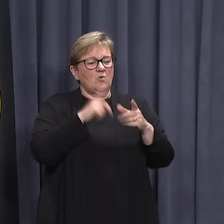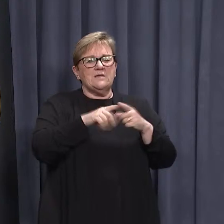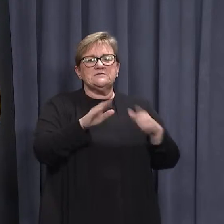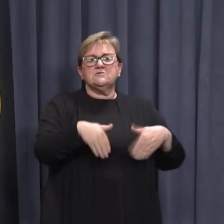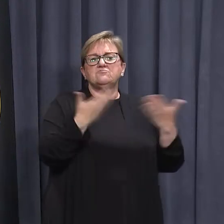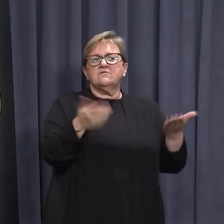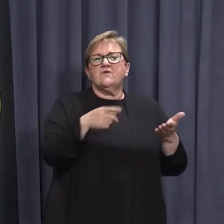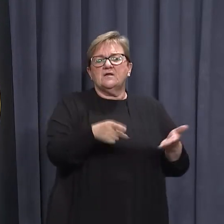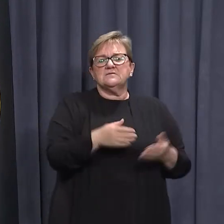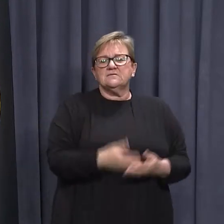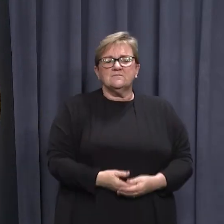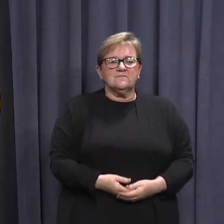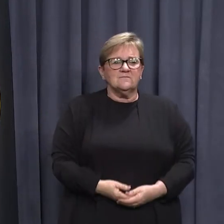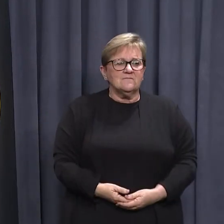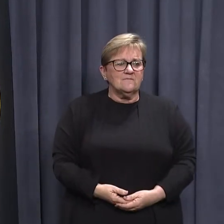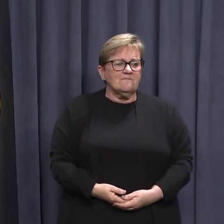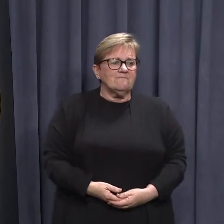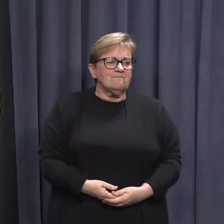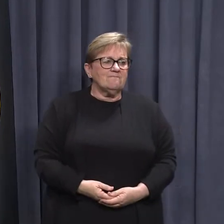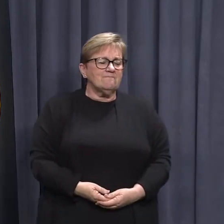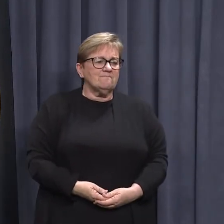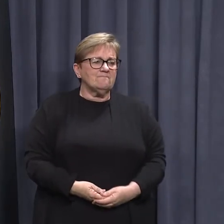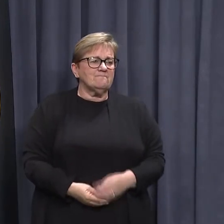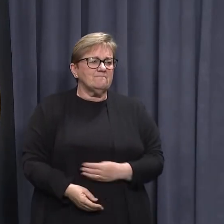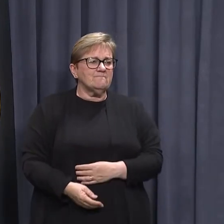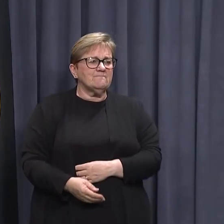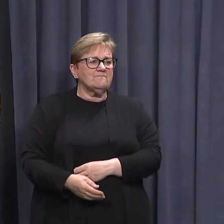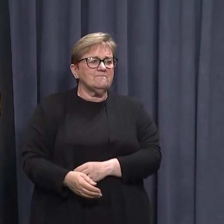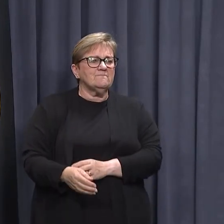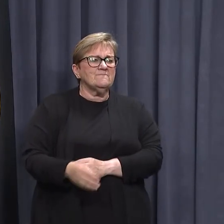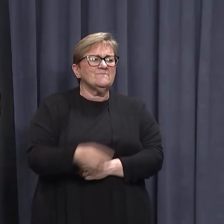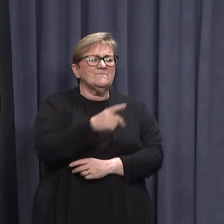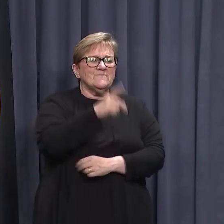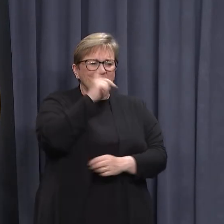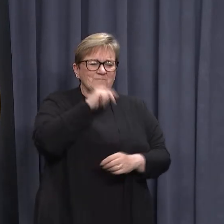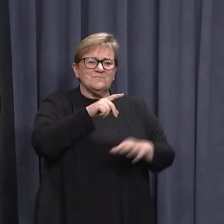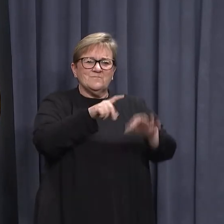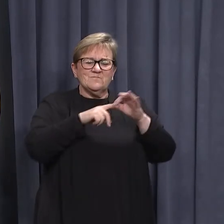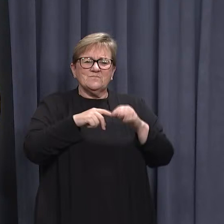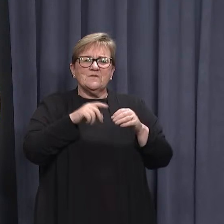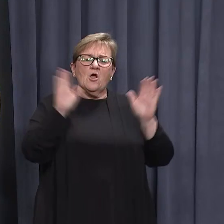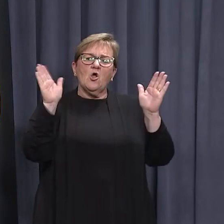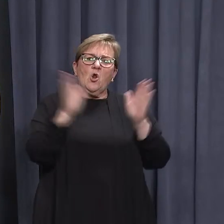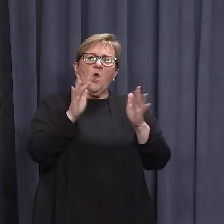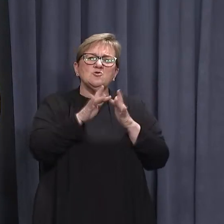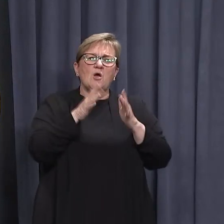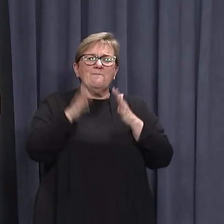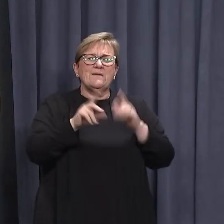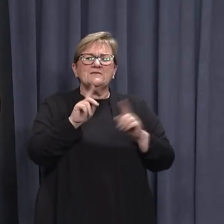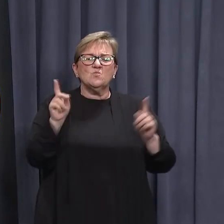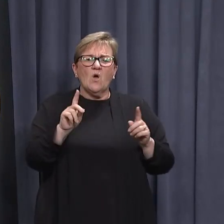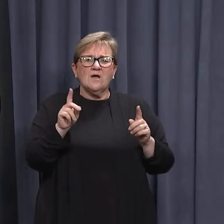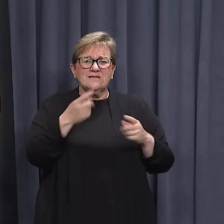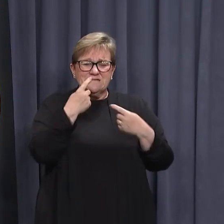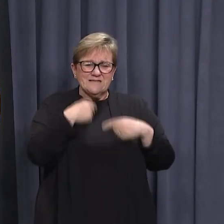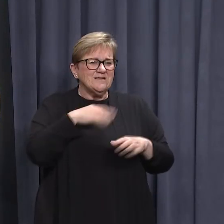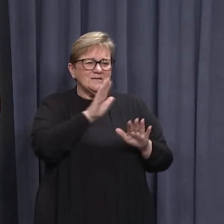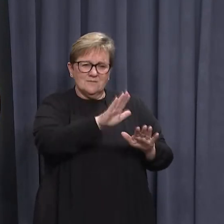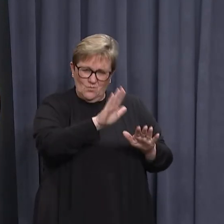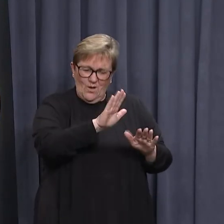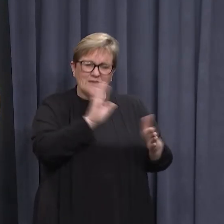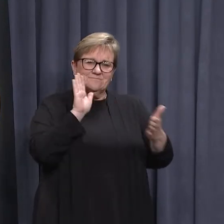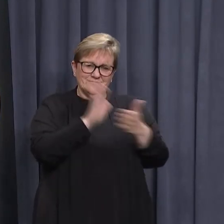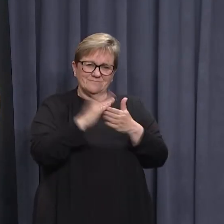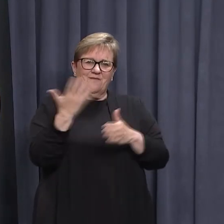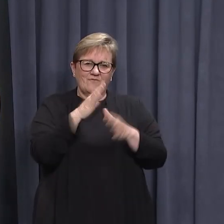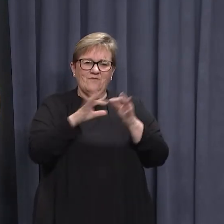service to the population. What can you tell us about what the definition for close contact is likely to look like? We'll work that out and lead up to the safe